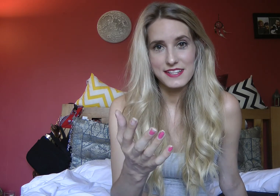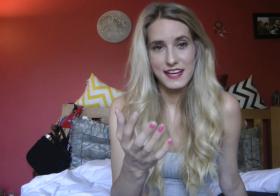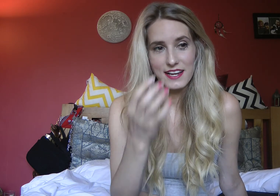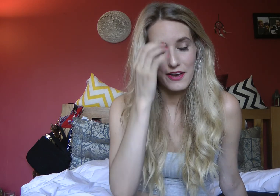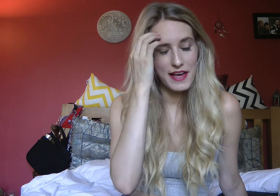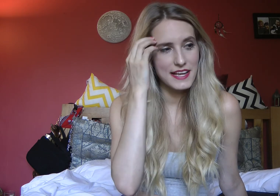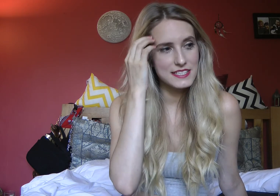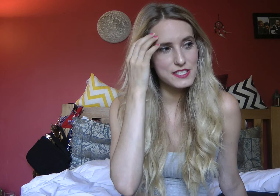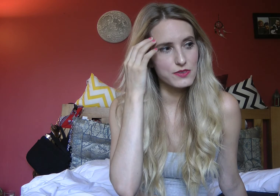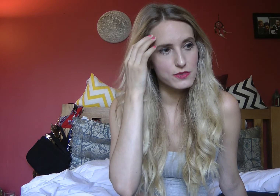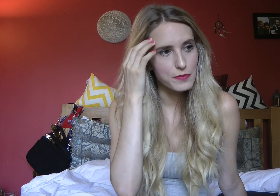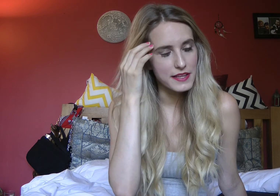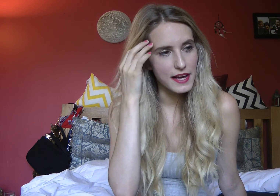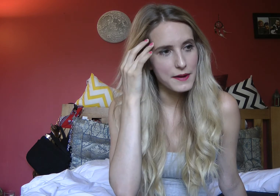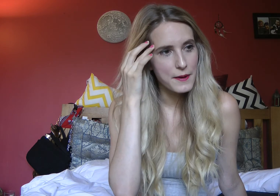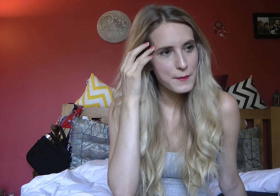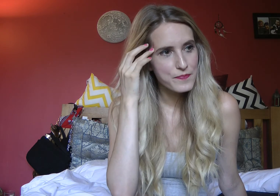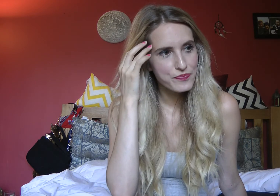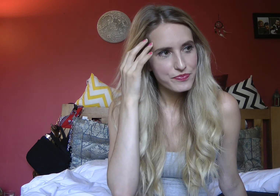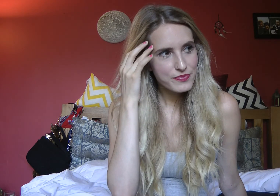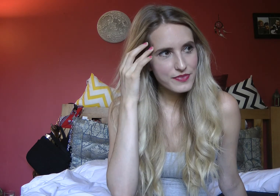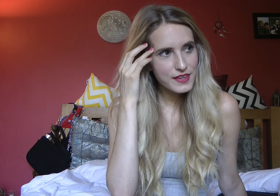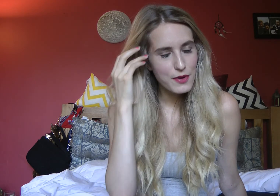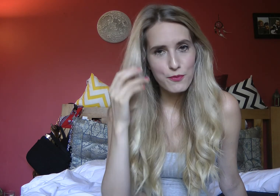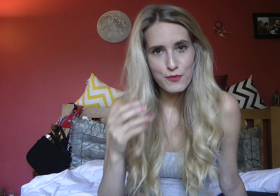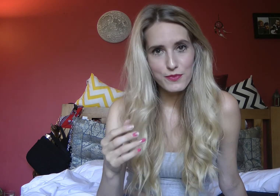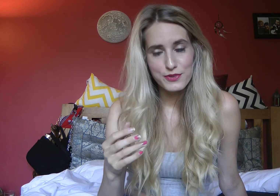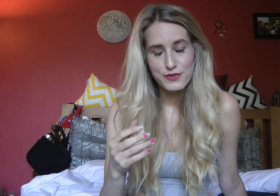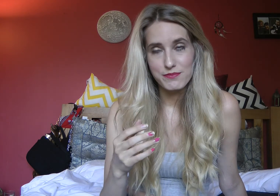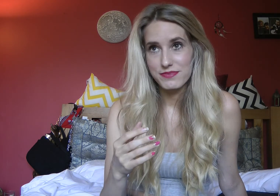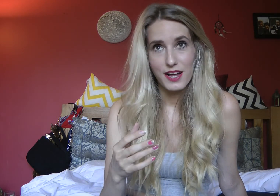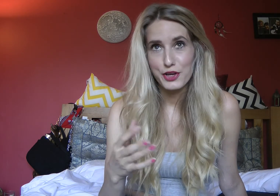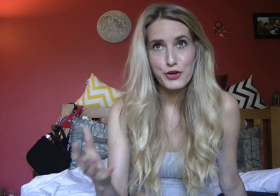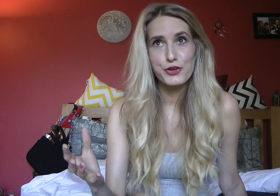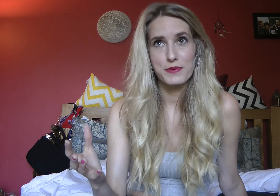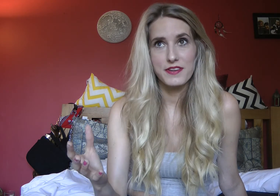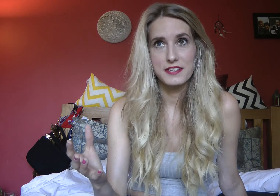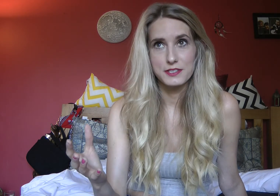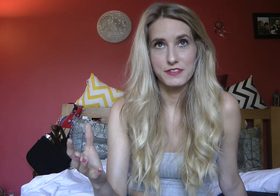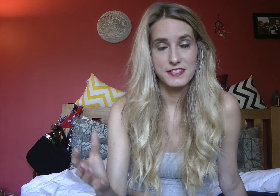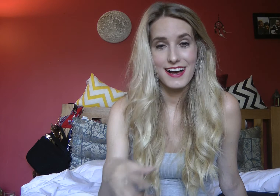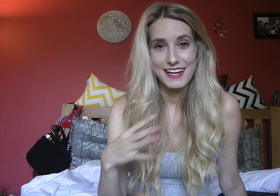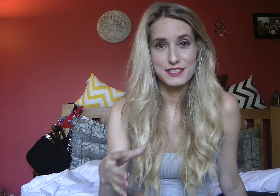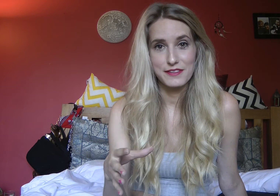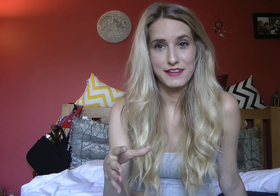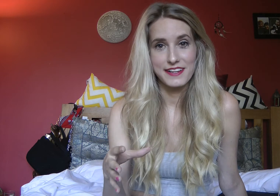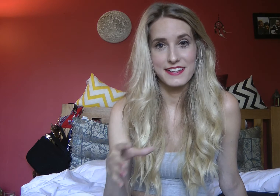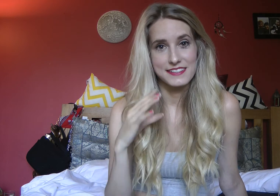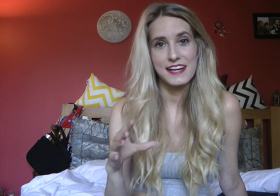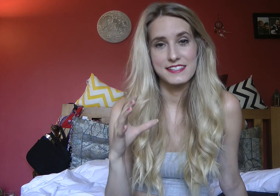saying hello and it just dawned on me that like a huge percentage of us are actually feeling the exact